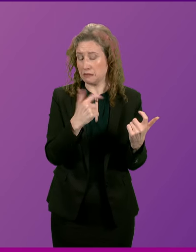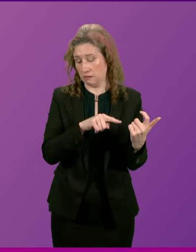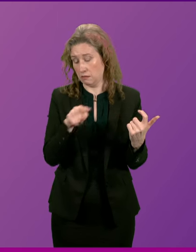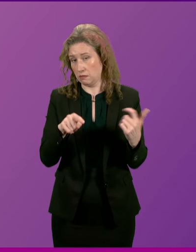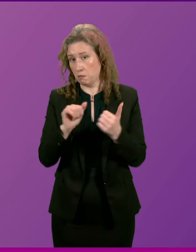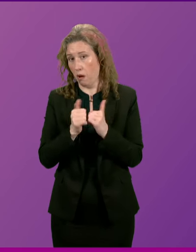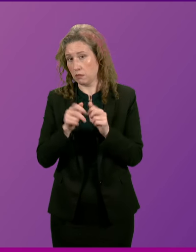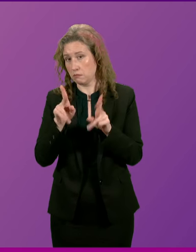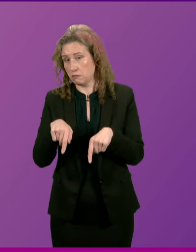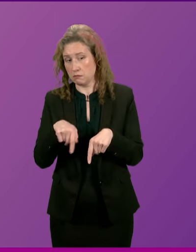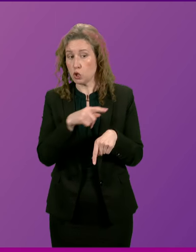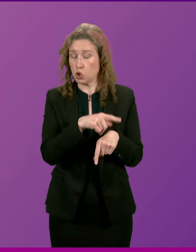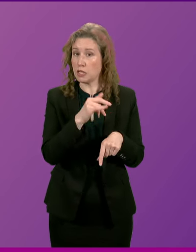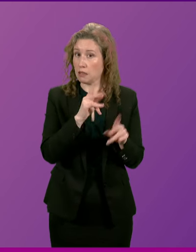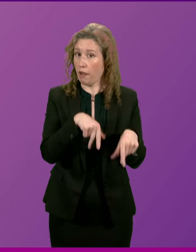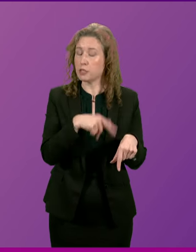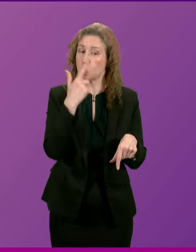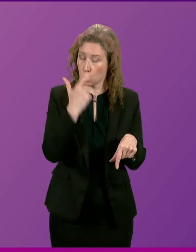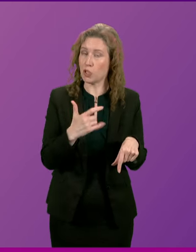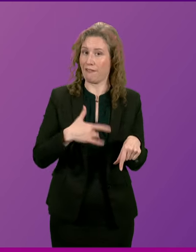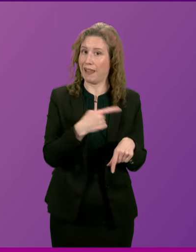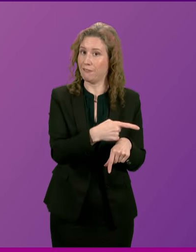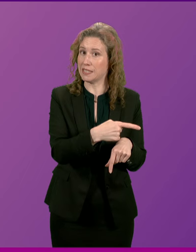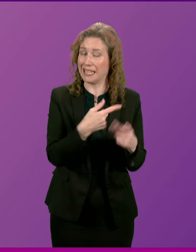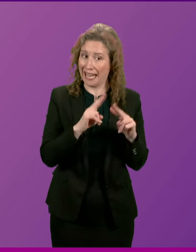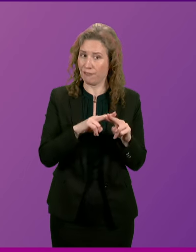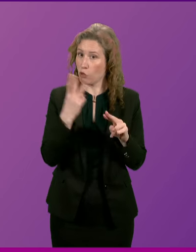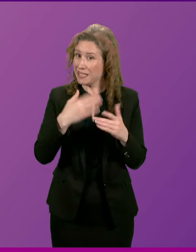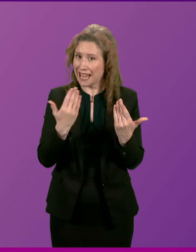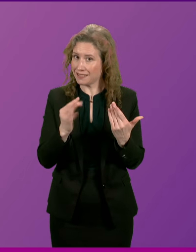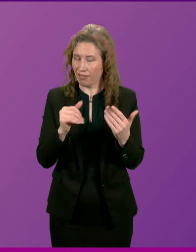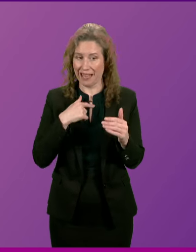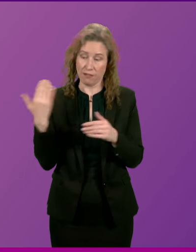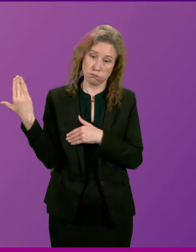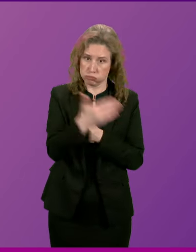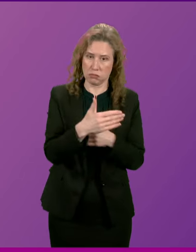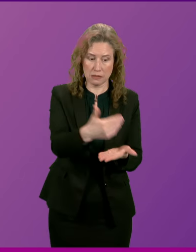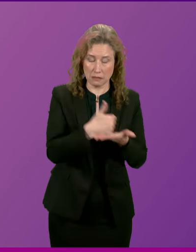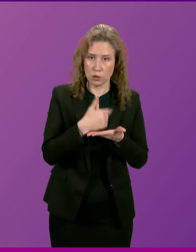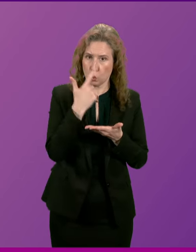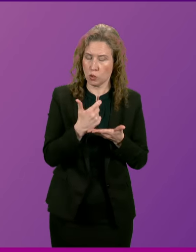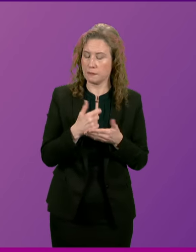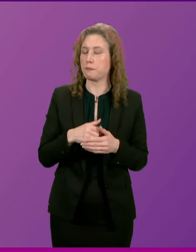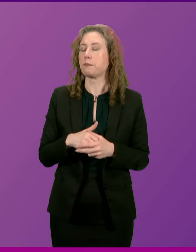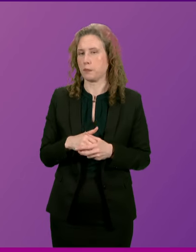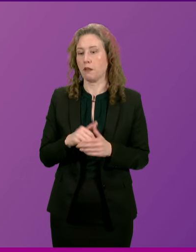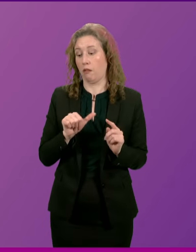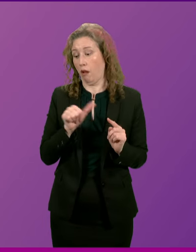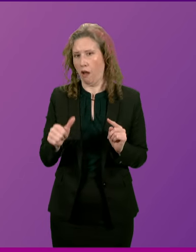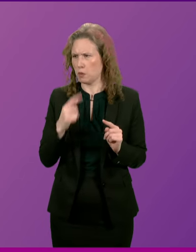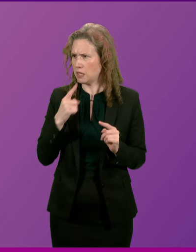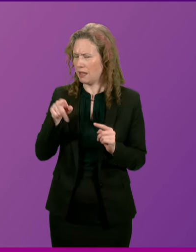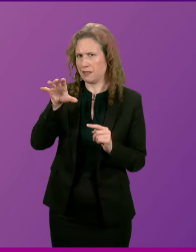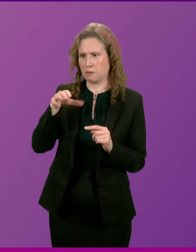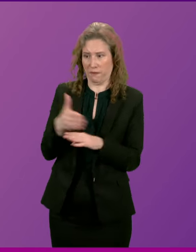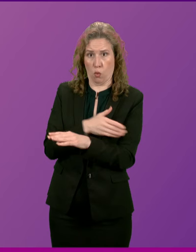if help had arrived sooner. In the weeks beforehand, my party had been warning about the chaos in the call centre at